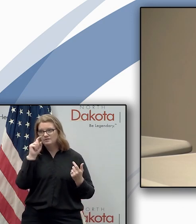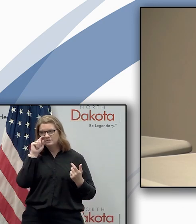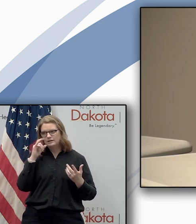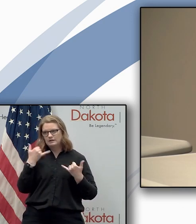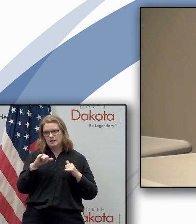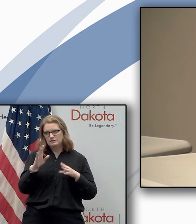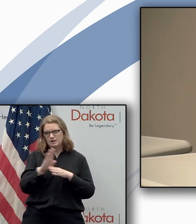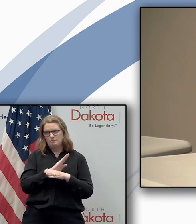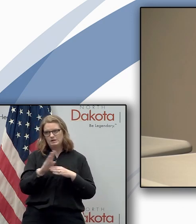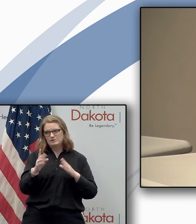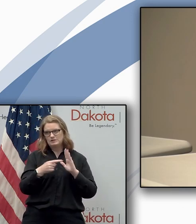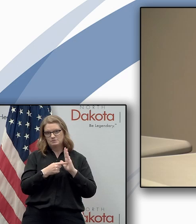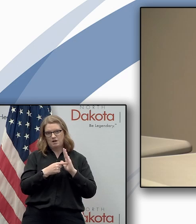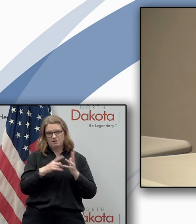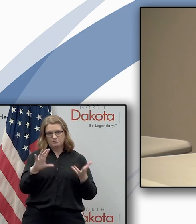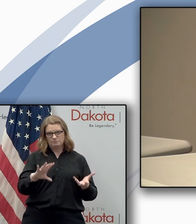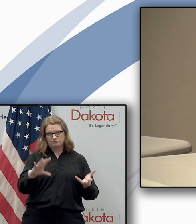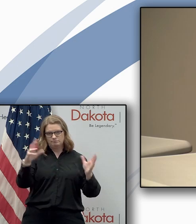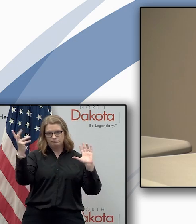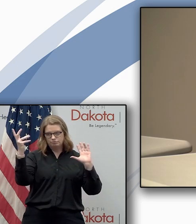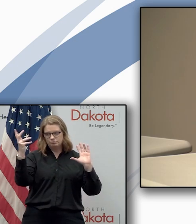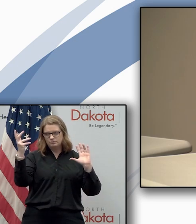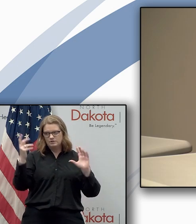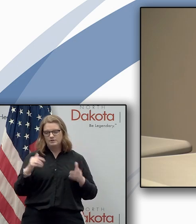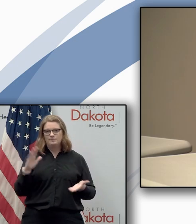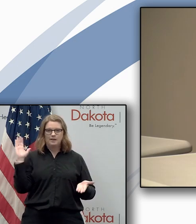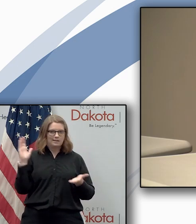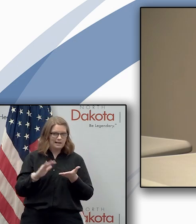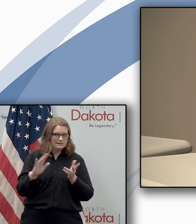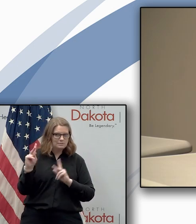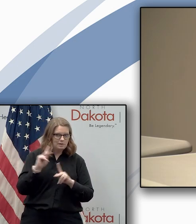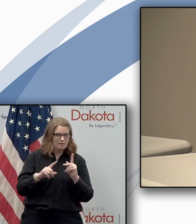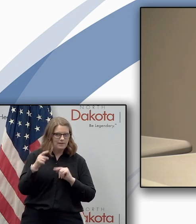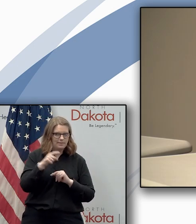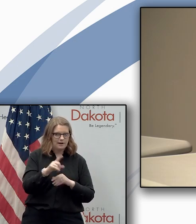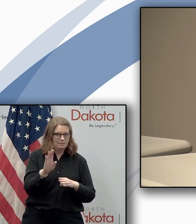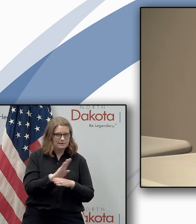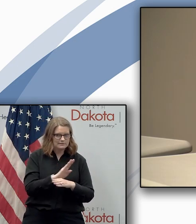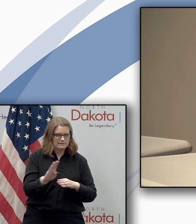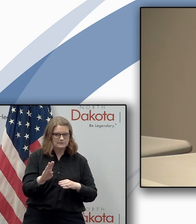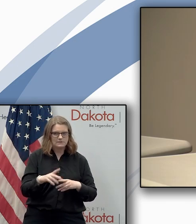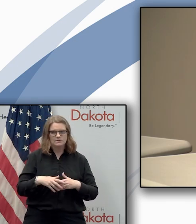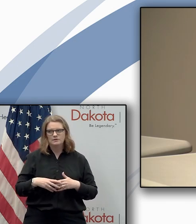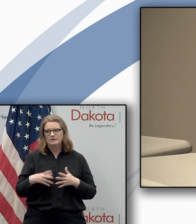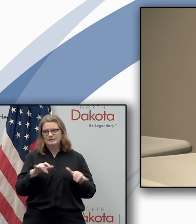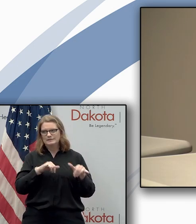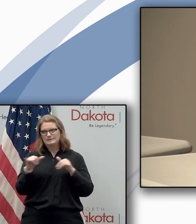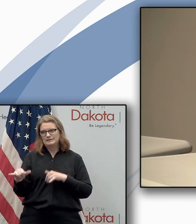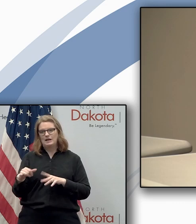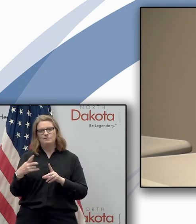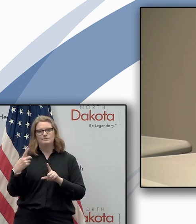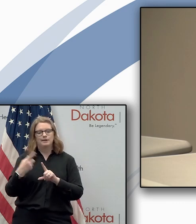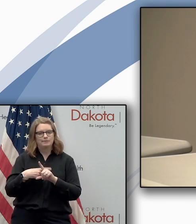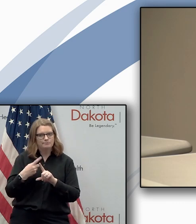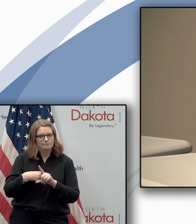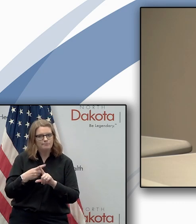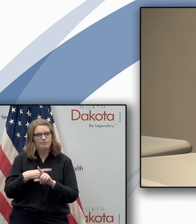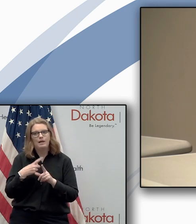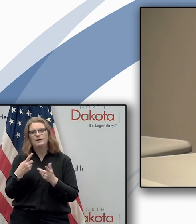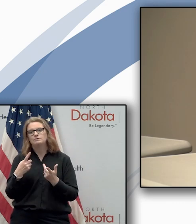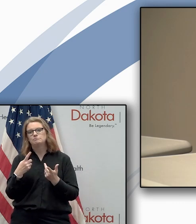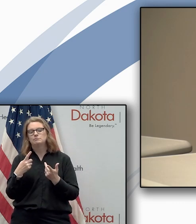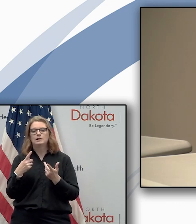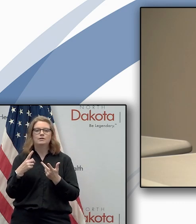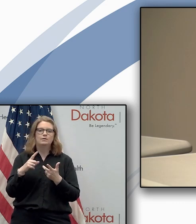business model is upside down right they can only have less people in their business uh and still same mortgage payments still the same employee you know